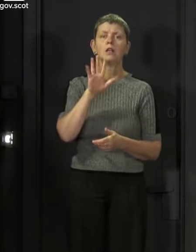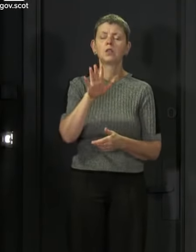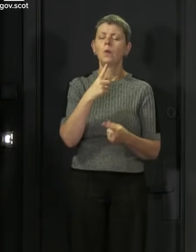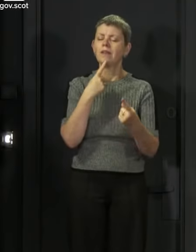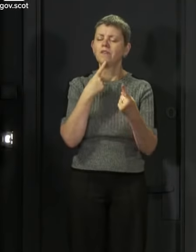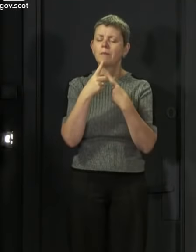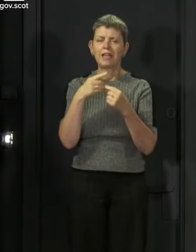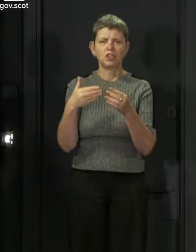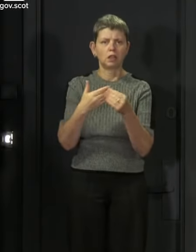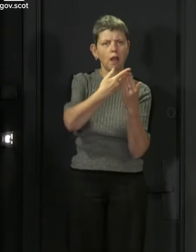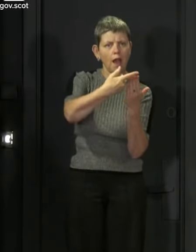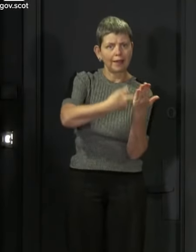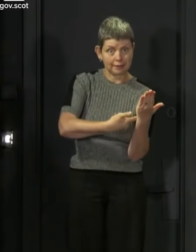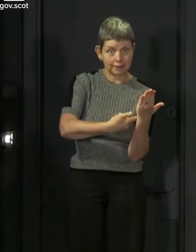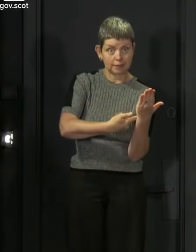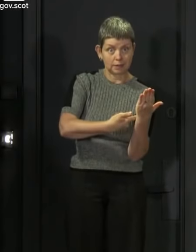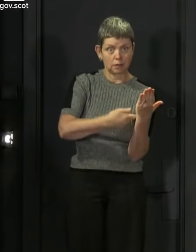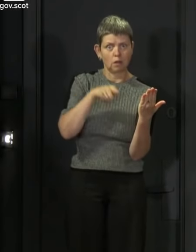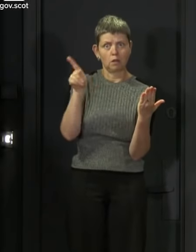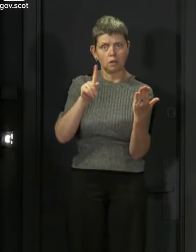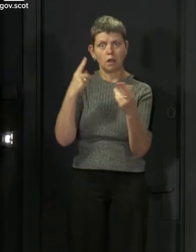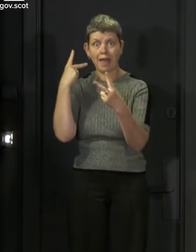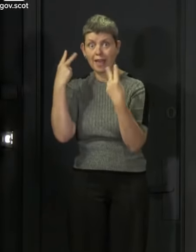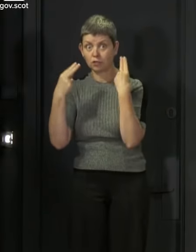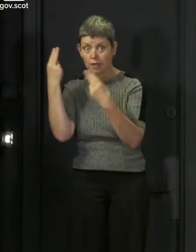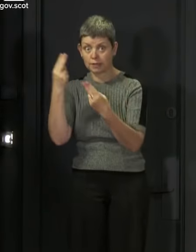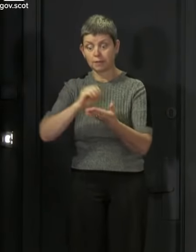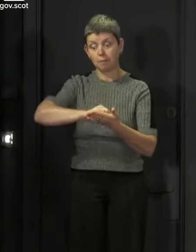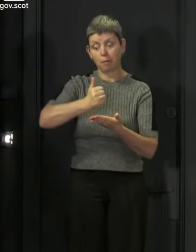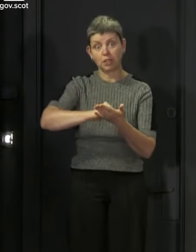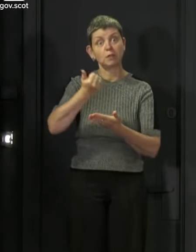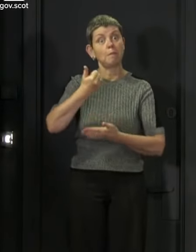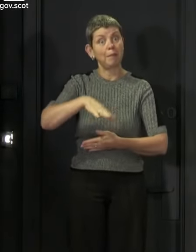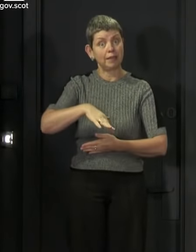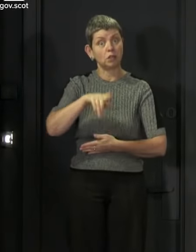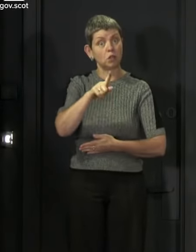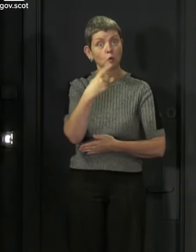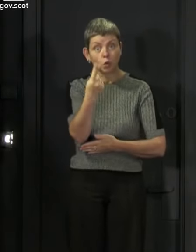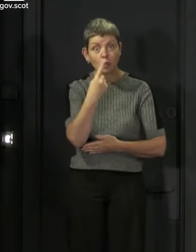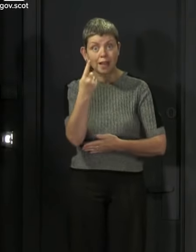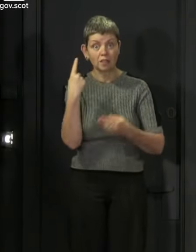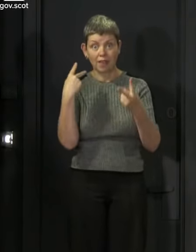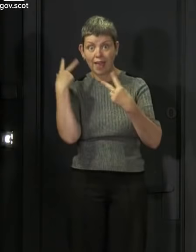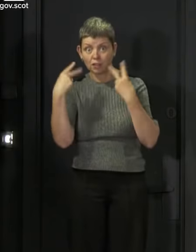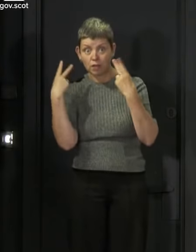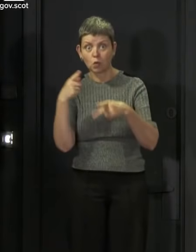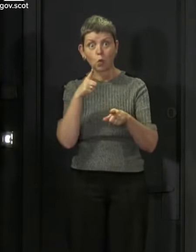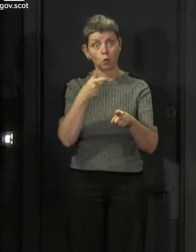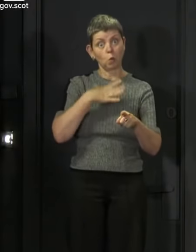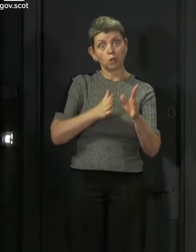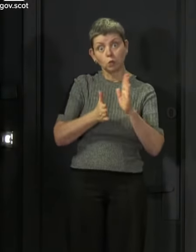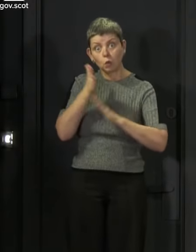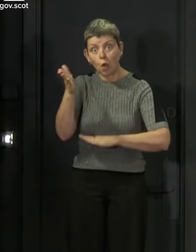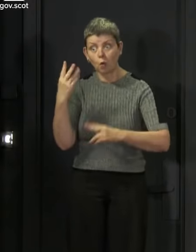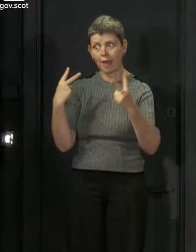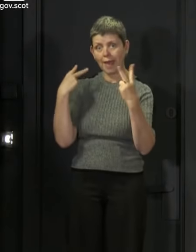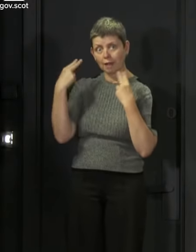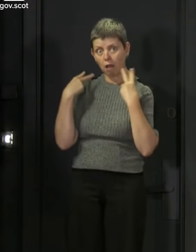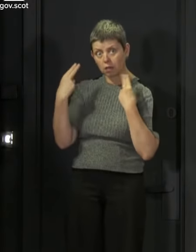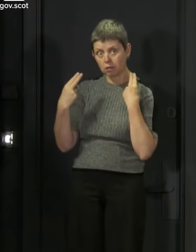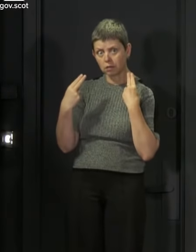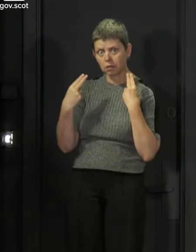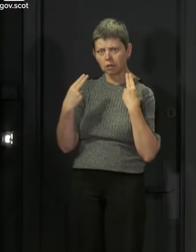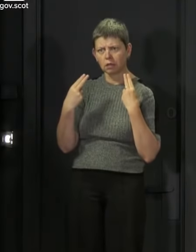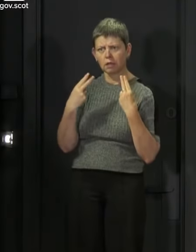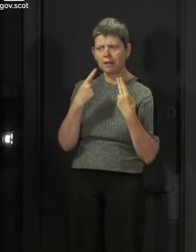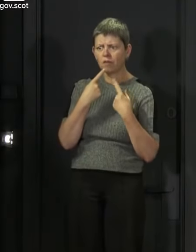guidance for hairdressers has now been published. And therefore, if you are a hairdresser or if you are planning to visit a hairdresser and want to know what that guidance says,